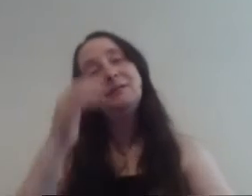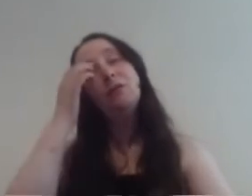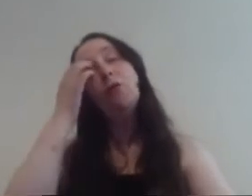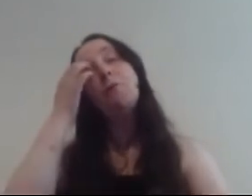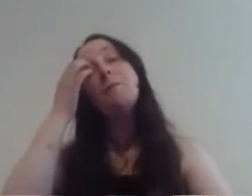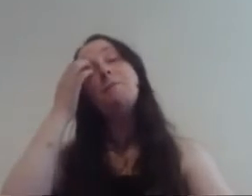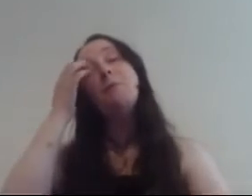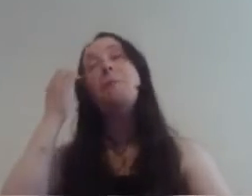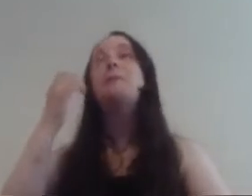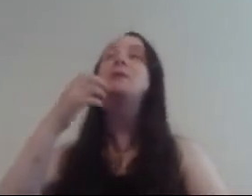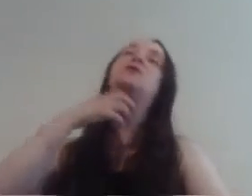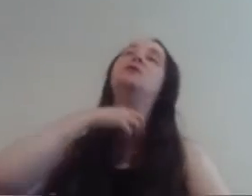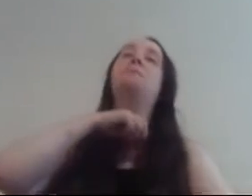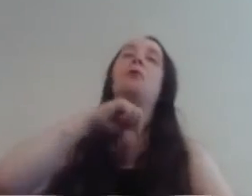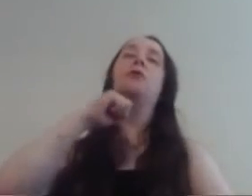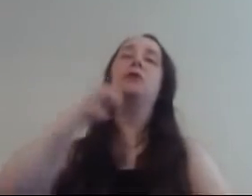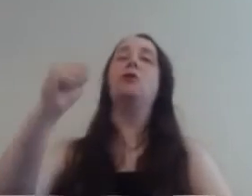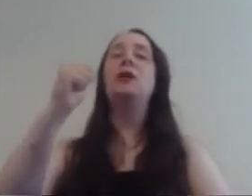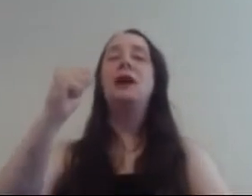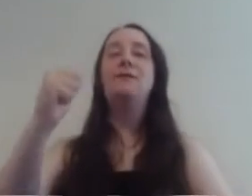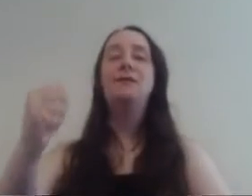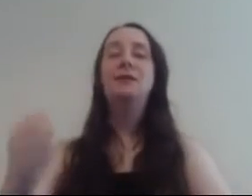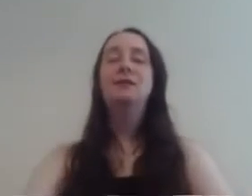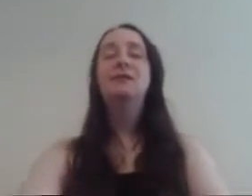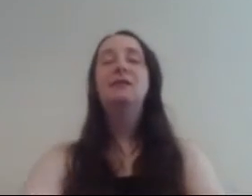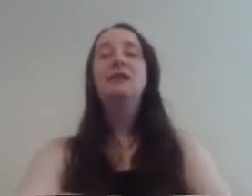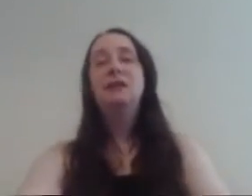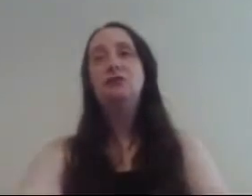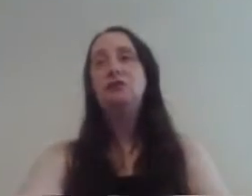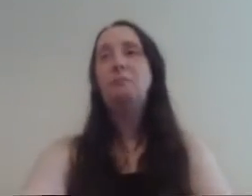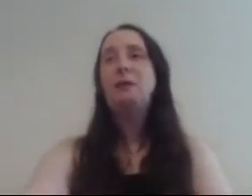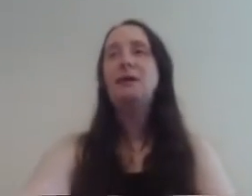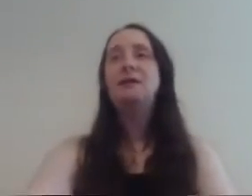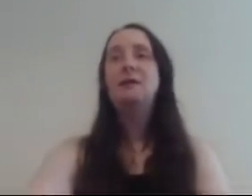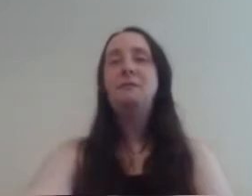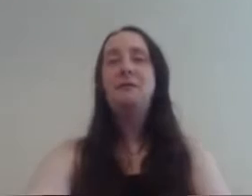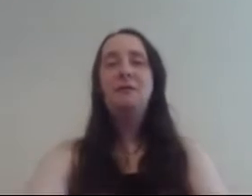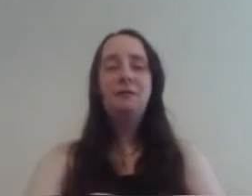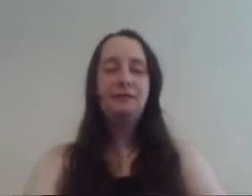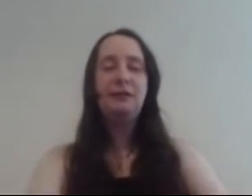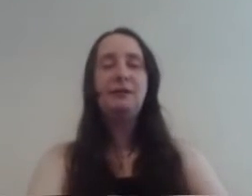or maybe or maybe you just pull the locket after her and she'll turn back into Selena